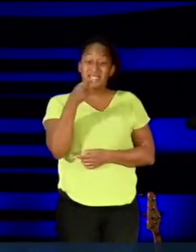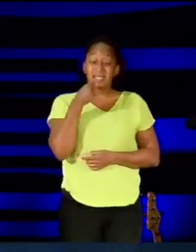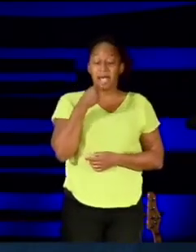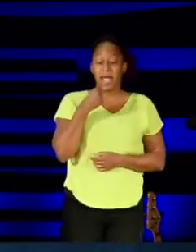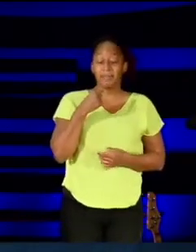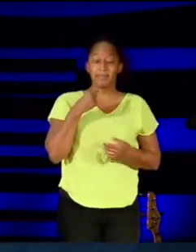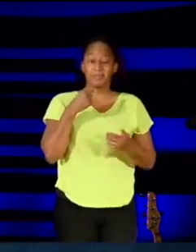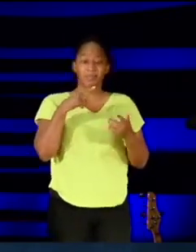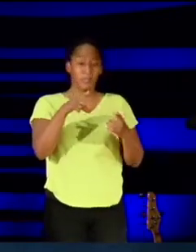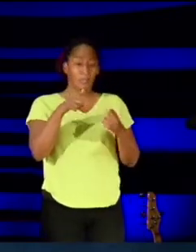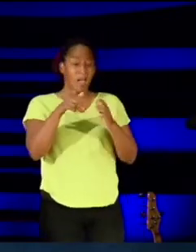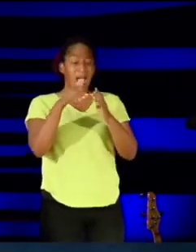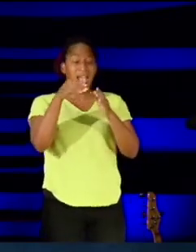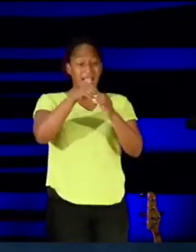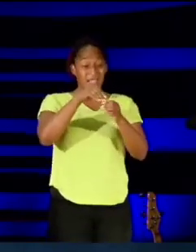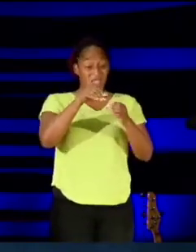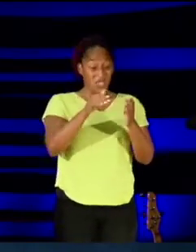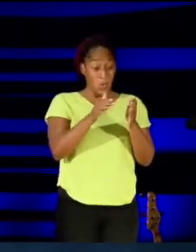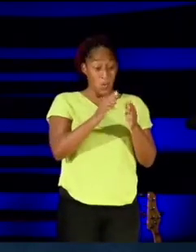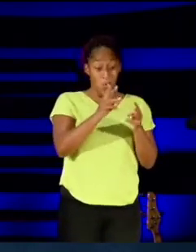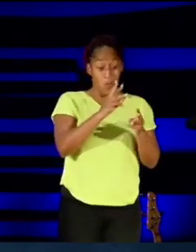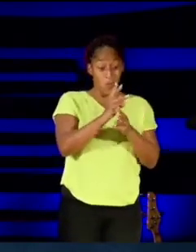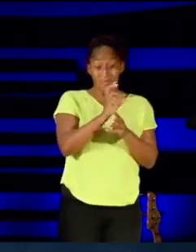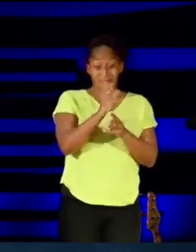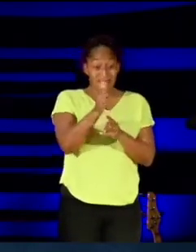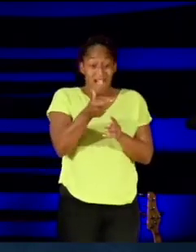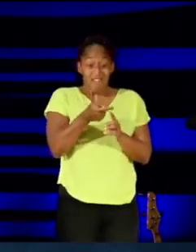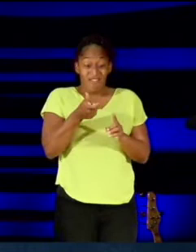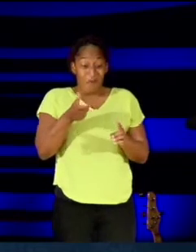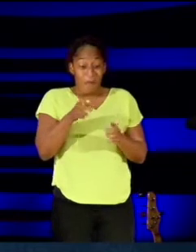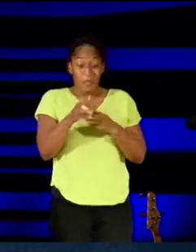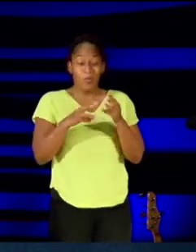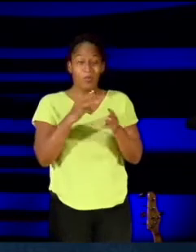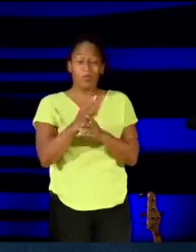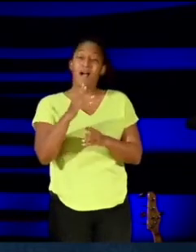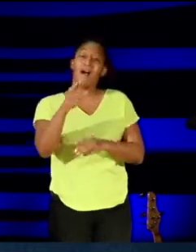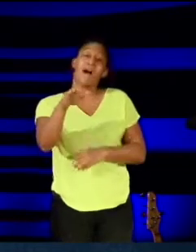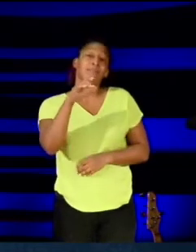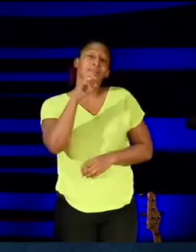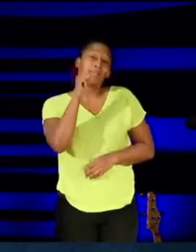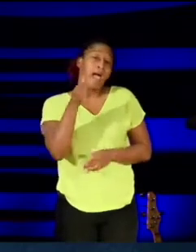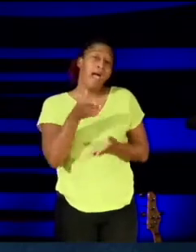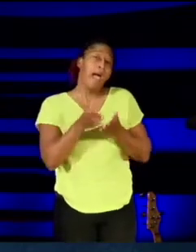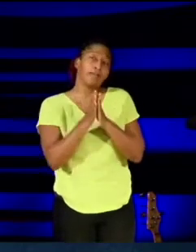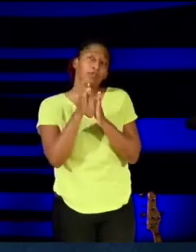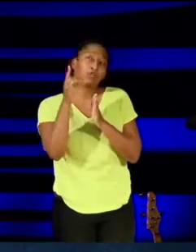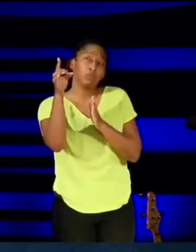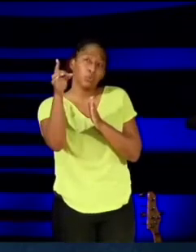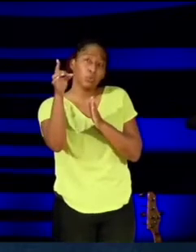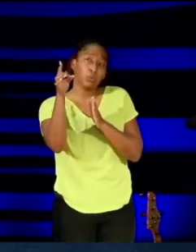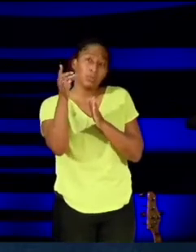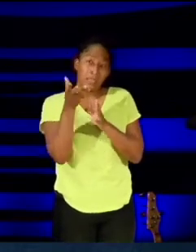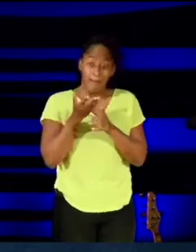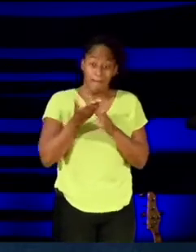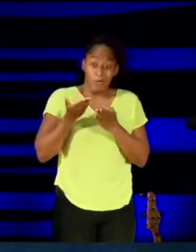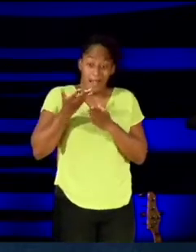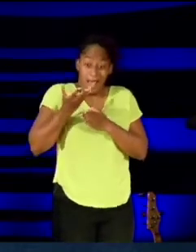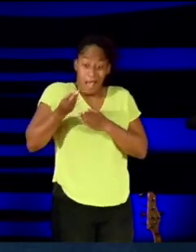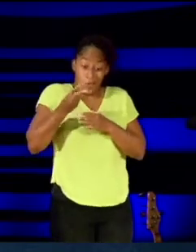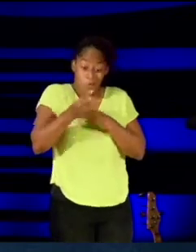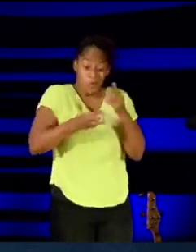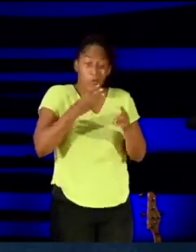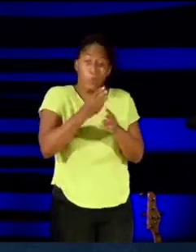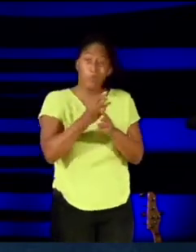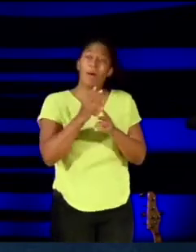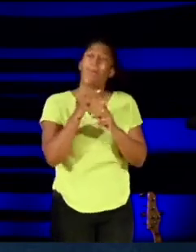he prays to the Father and he says, I'm not asking you to take them out of the world but to keep them safe from the evil one.